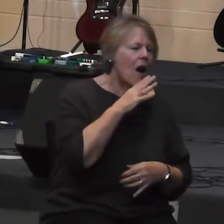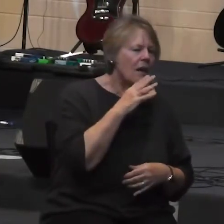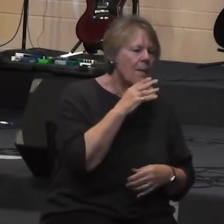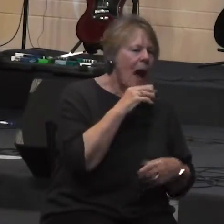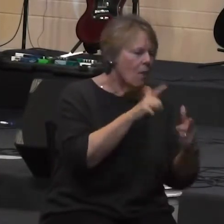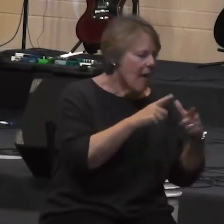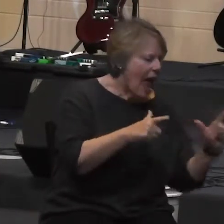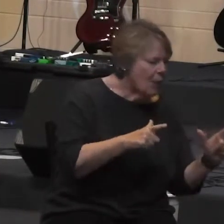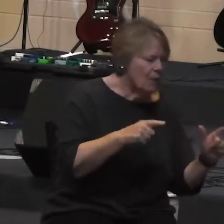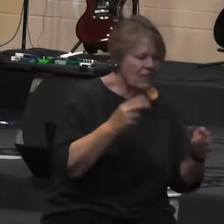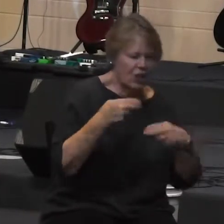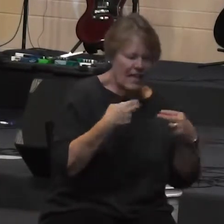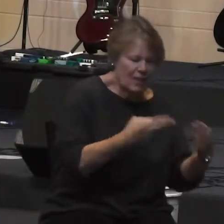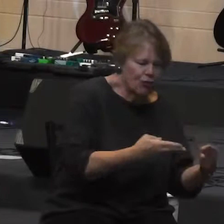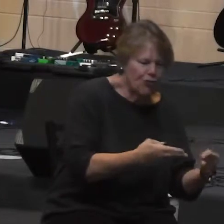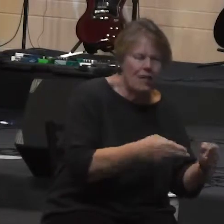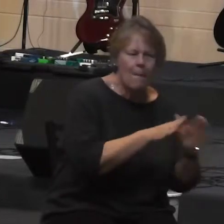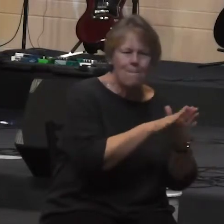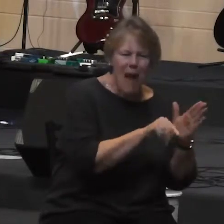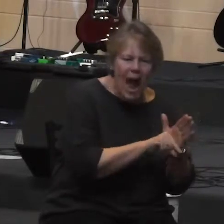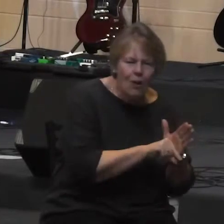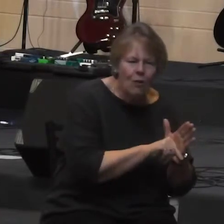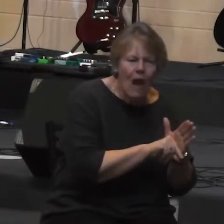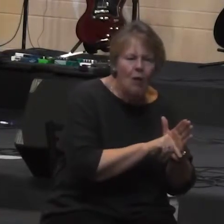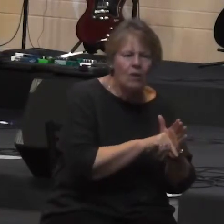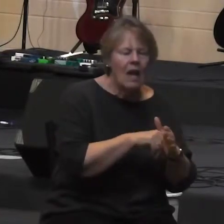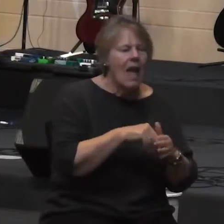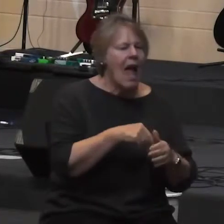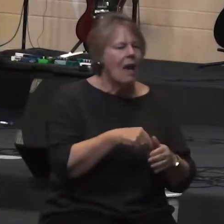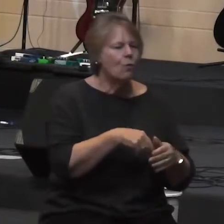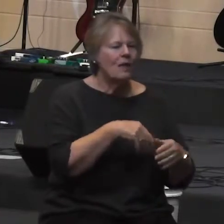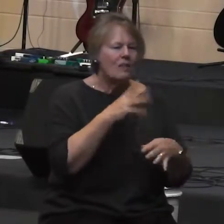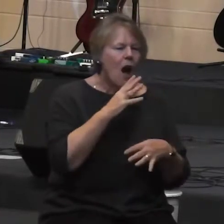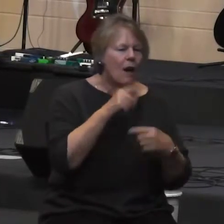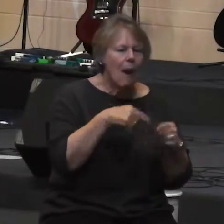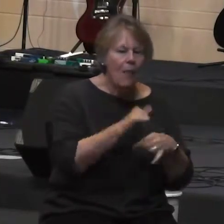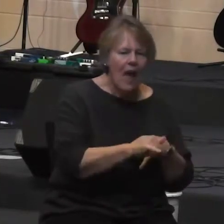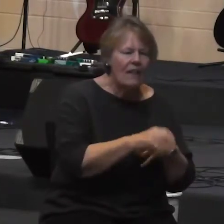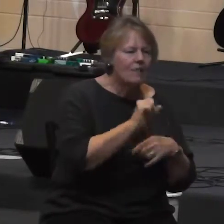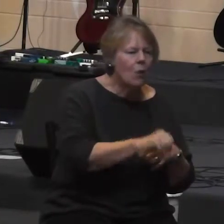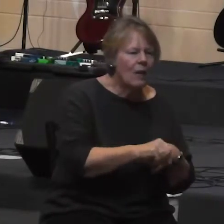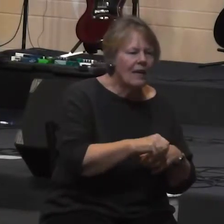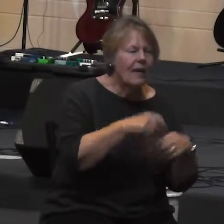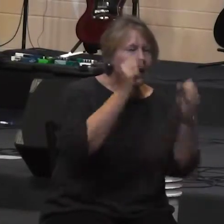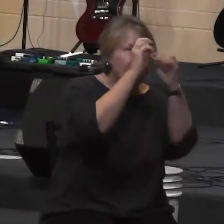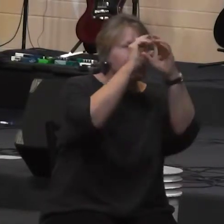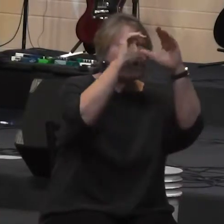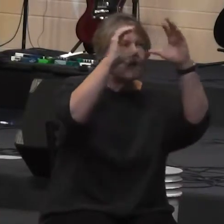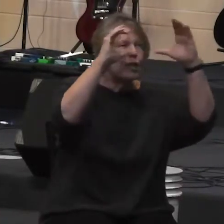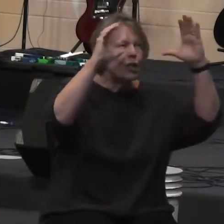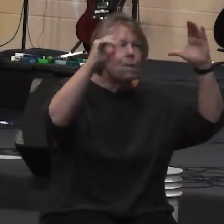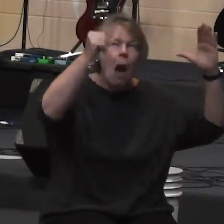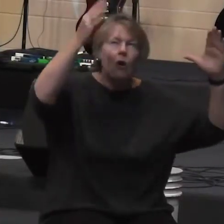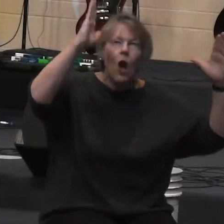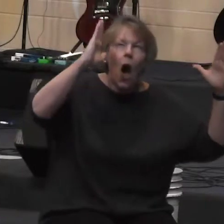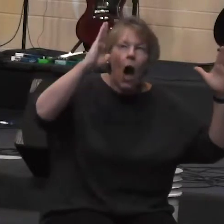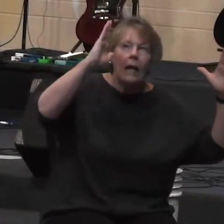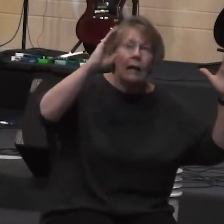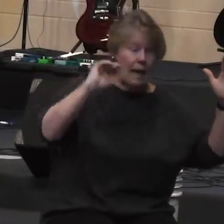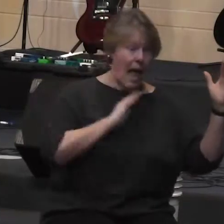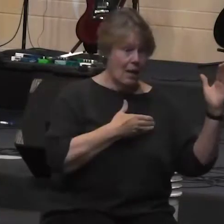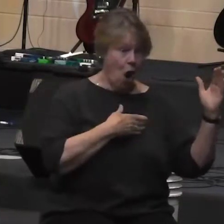background. And we have to talk about that all so we can get an idea in our heads about God or about our role in God's kingdom.